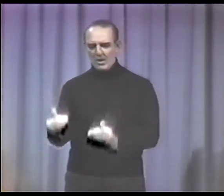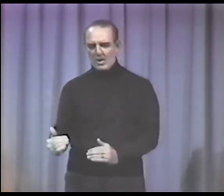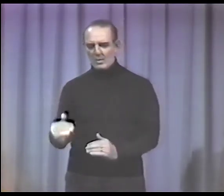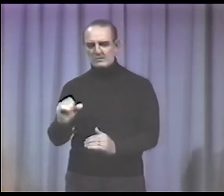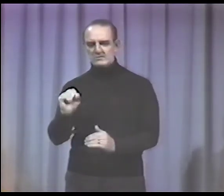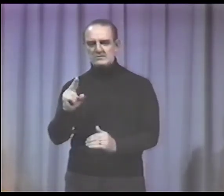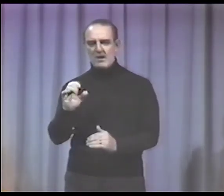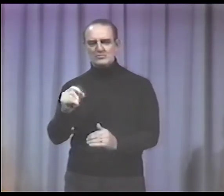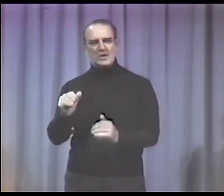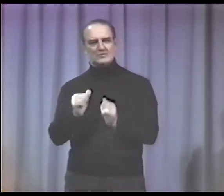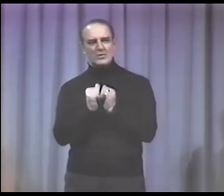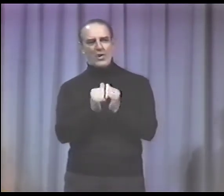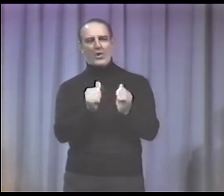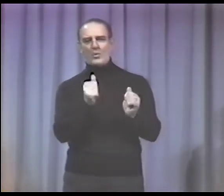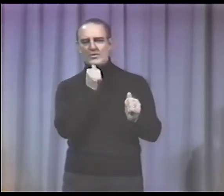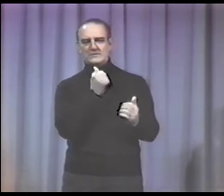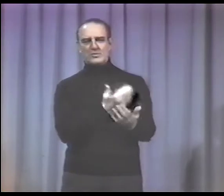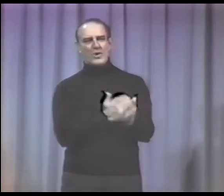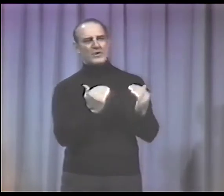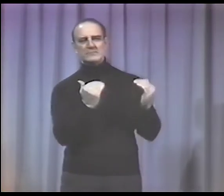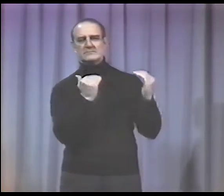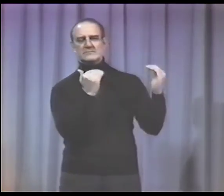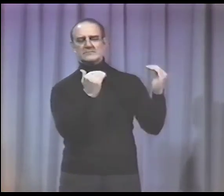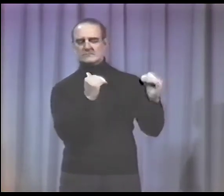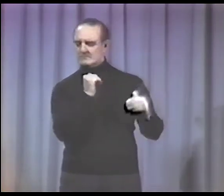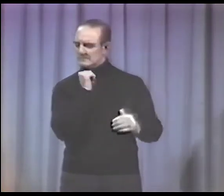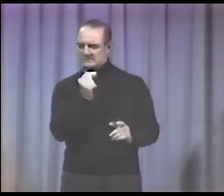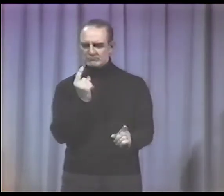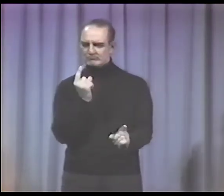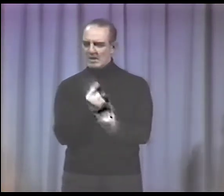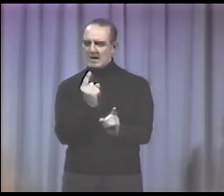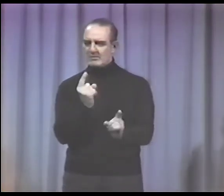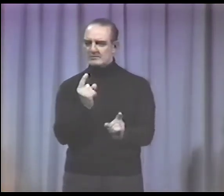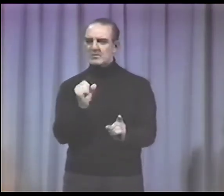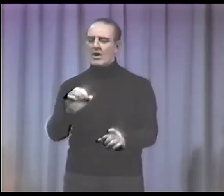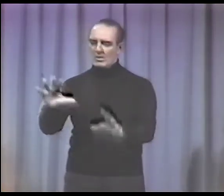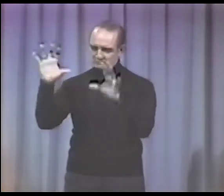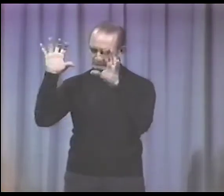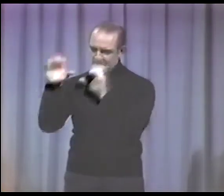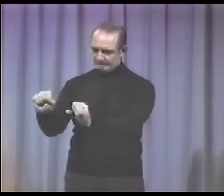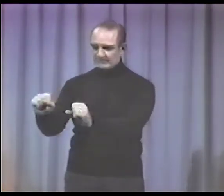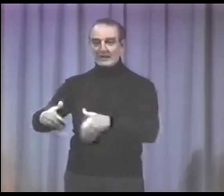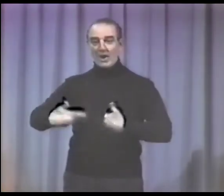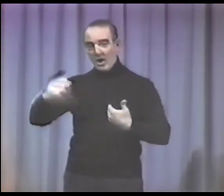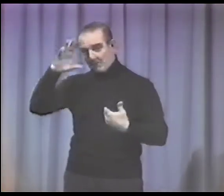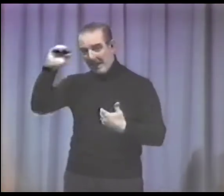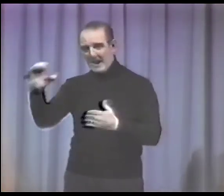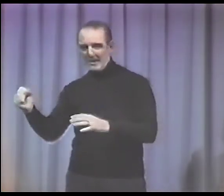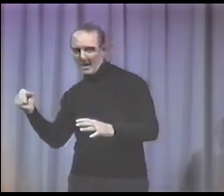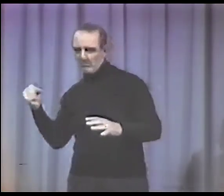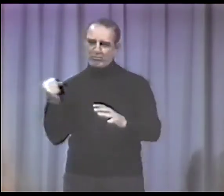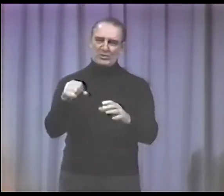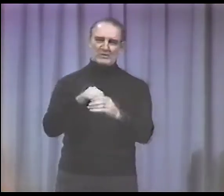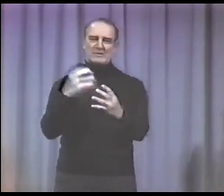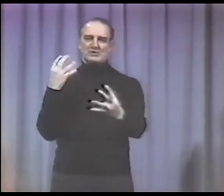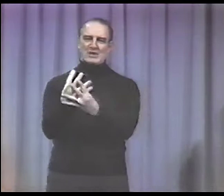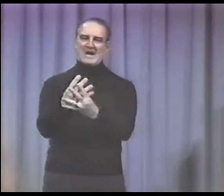any of the lower subjects to be with his daughter. That was not appropriate. So, the king